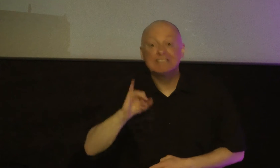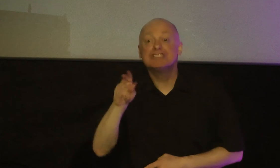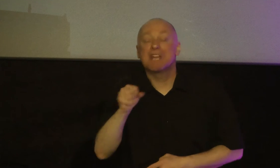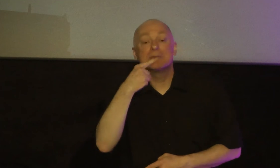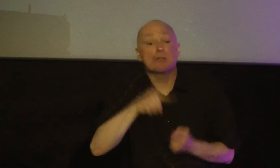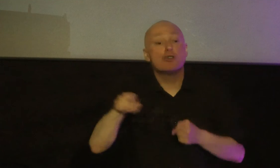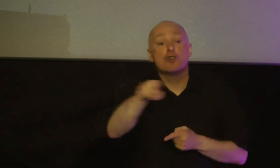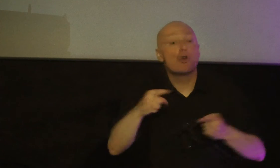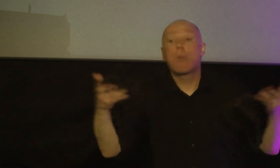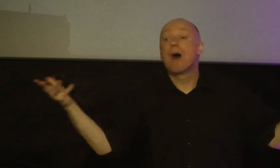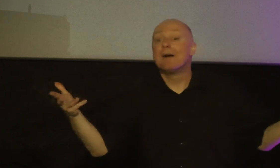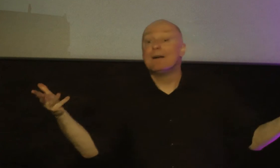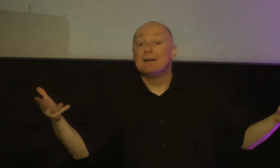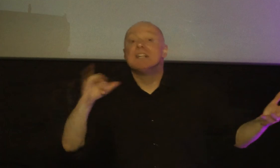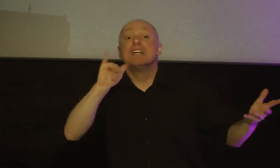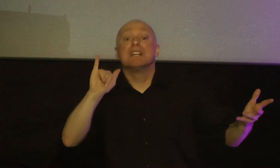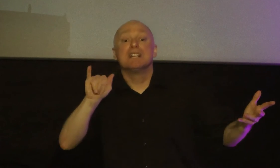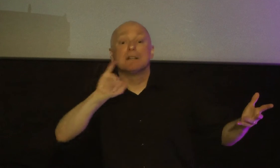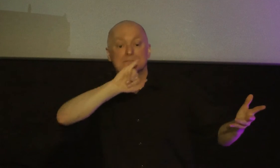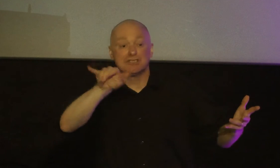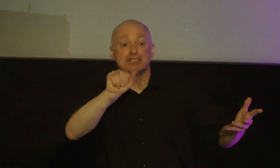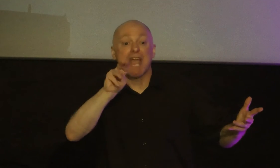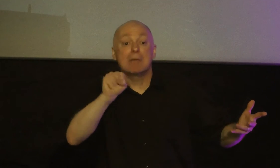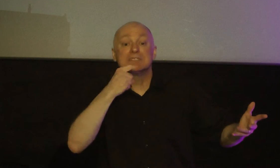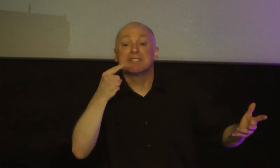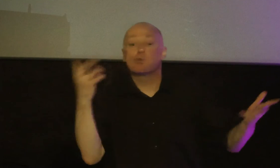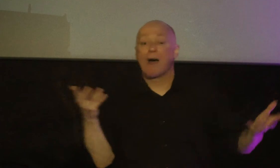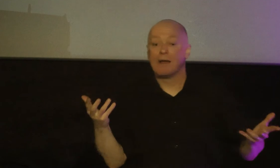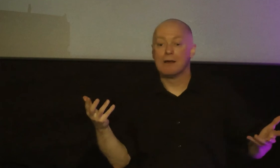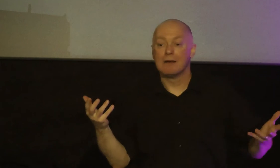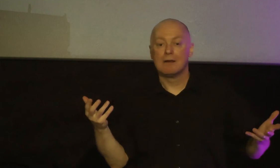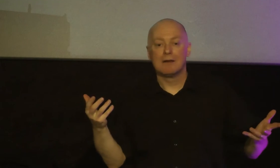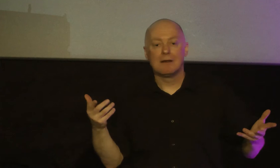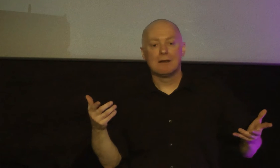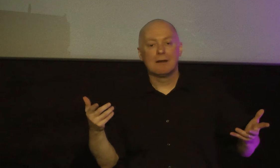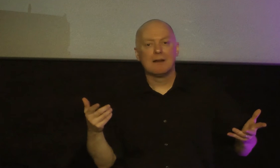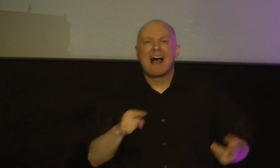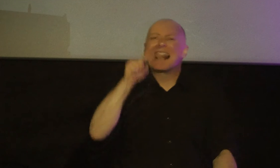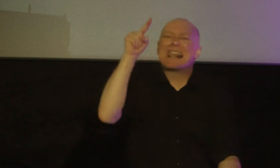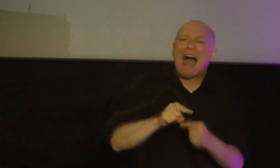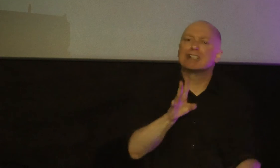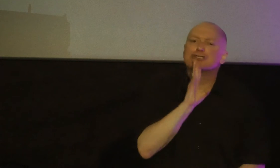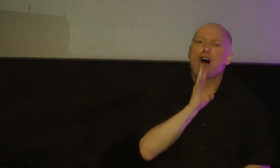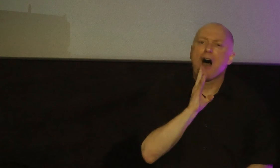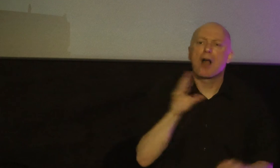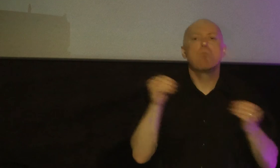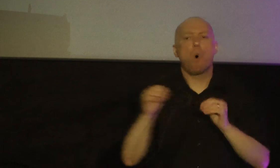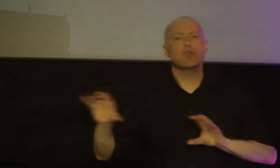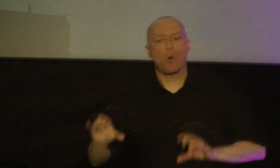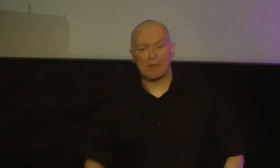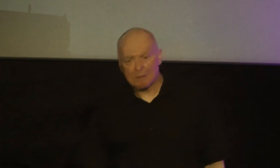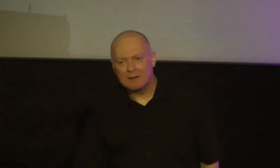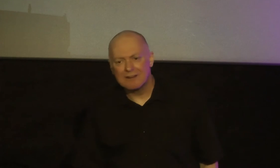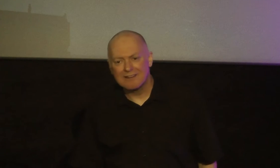to our church this is what he'd say to the church he'd say let's have a little less talking and a lot more doing that's what james would say